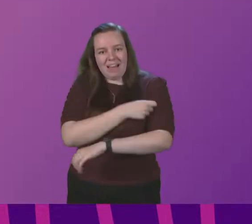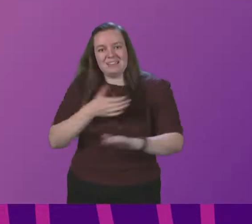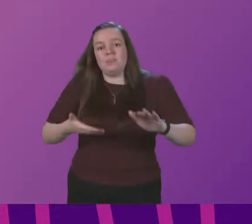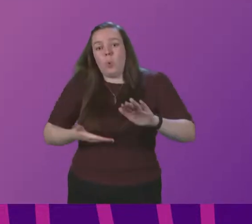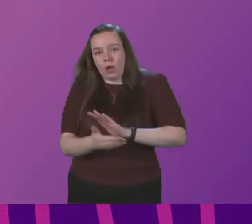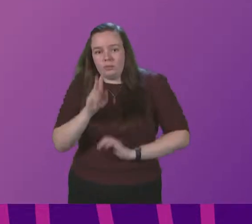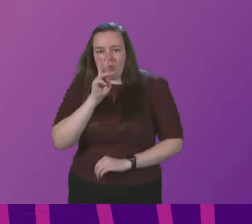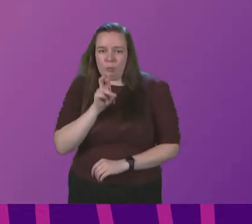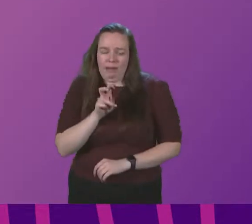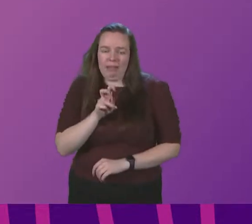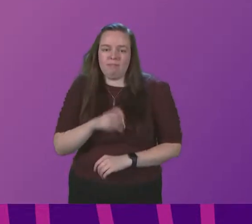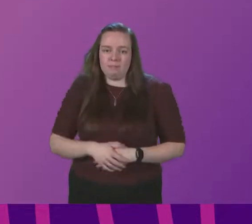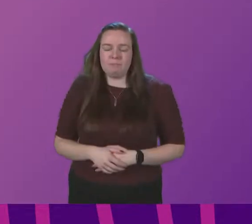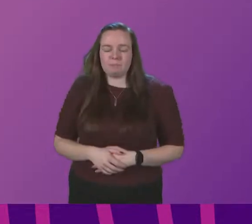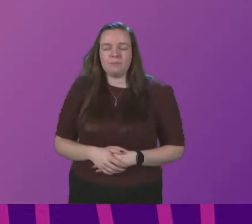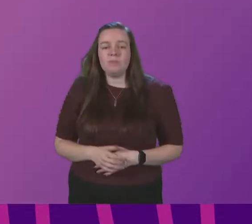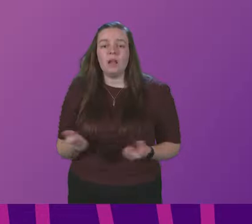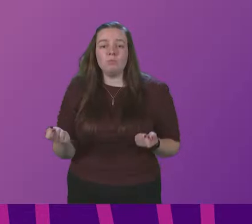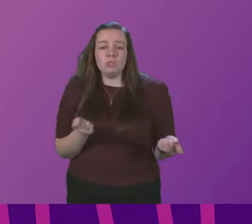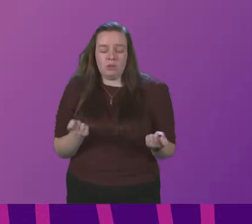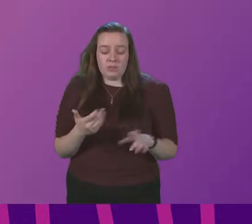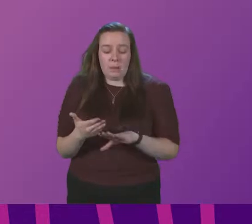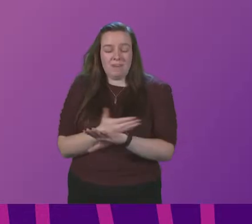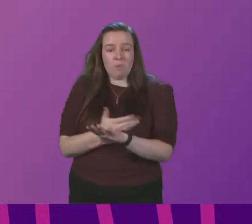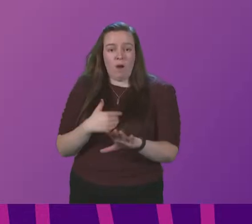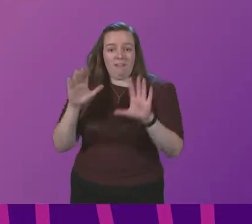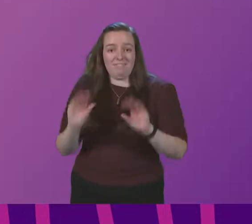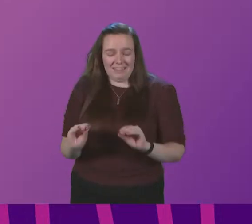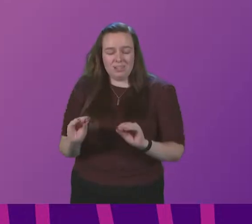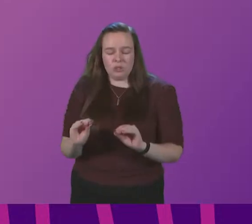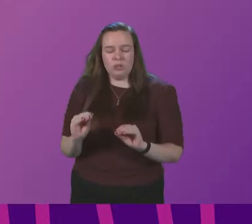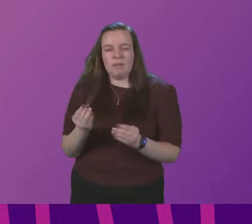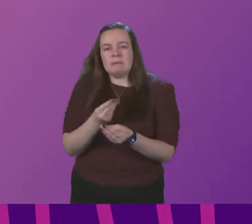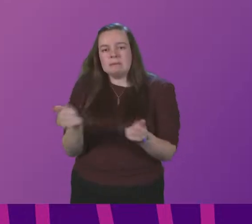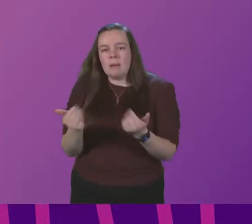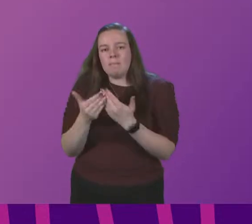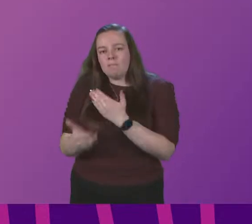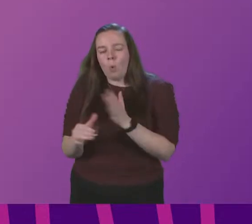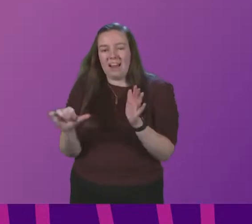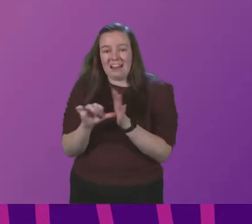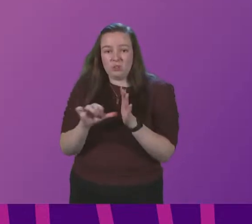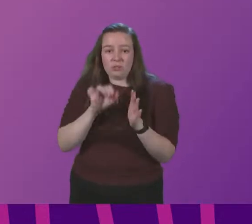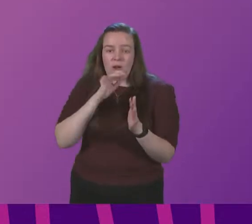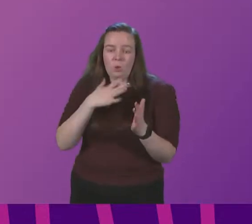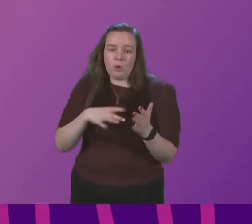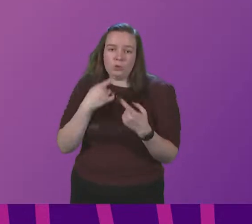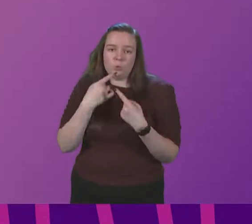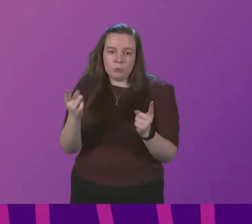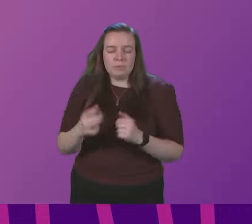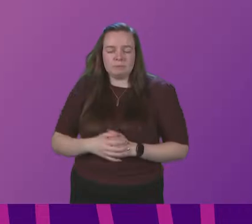-12s. Presiding Officer, before I close today, there are some further issues that I want to highlight.